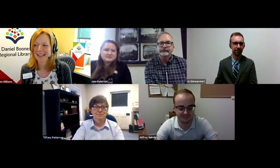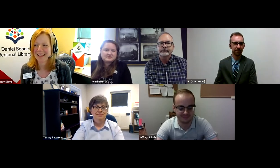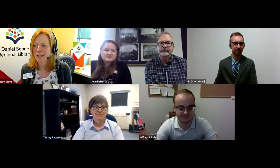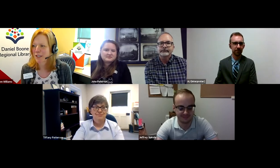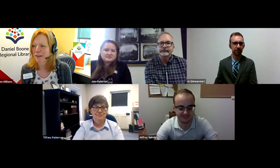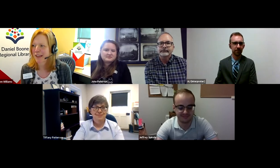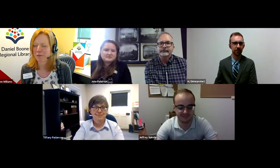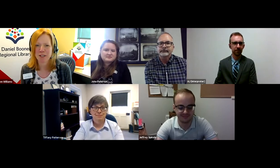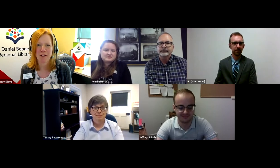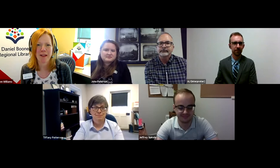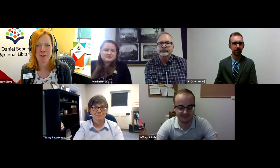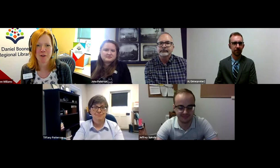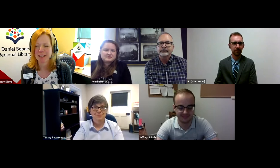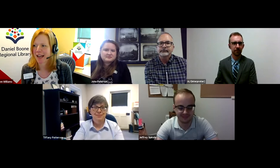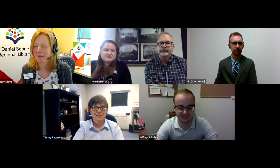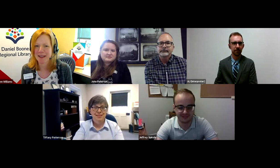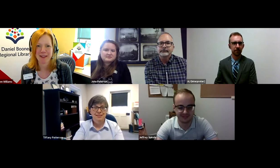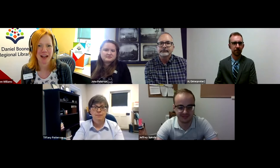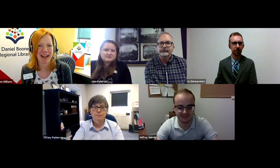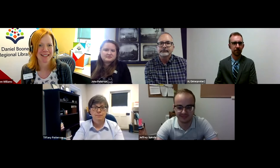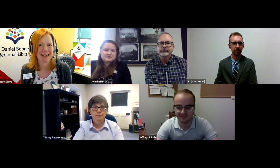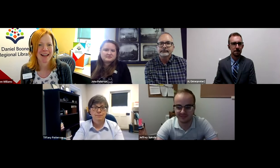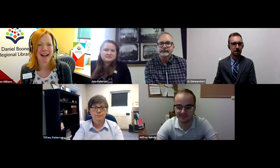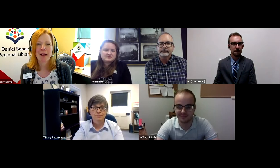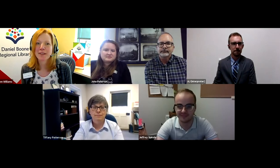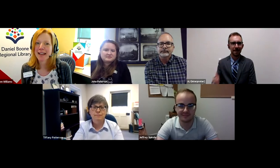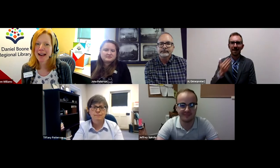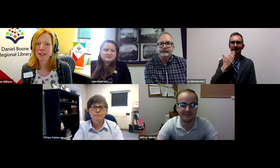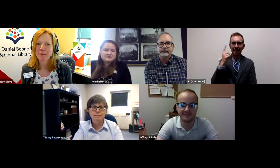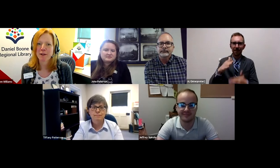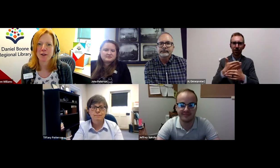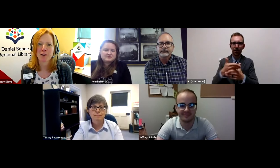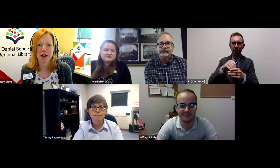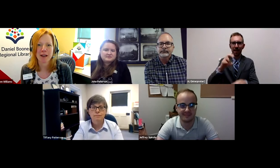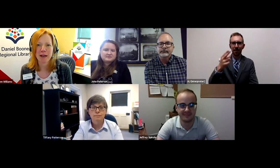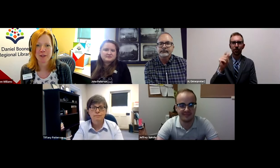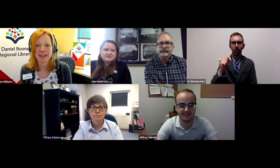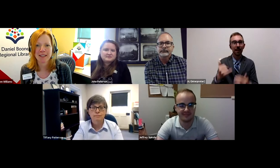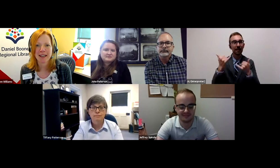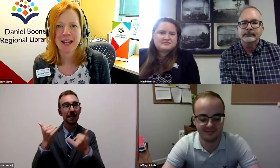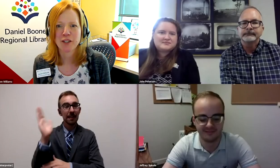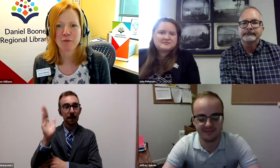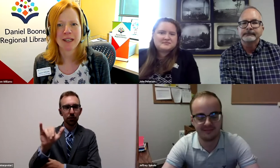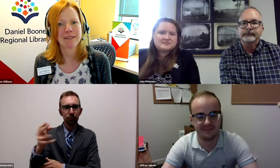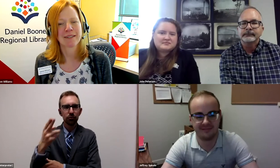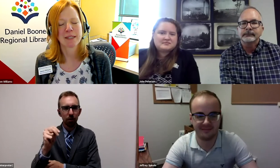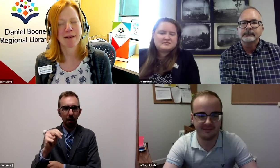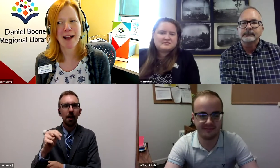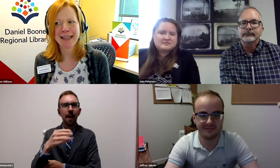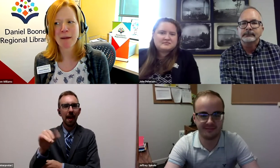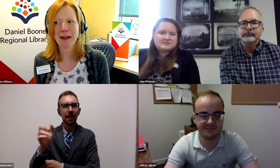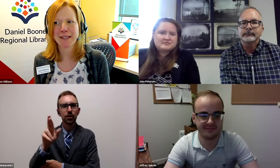Thanks so much Tiffany and thanks for sharing that information in the chat. Today our speakers are John Peterson and Jeffrey